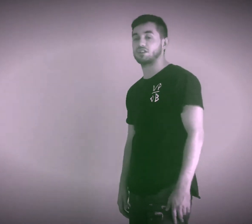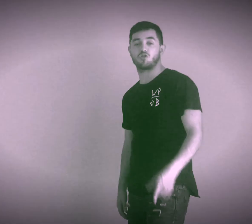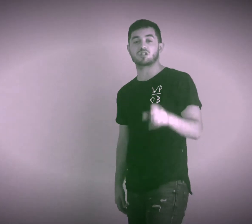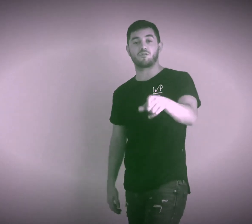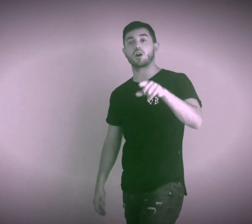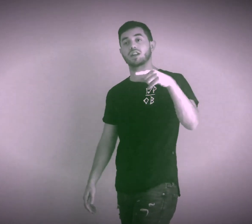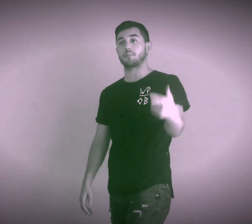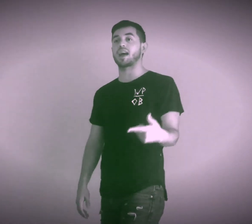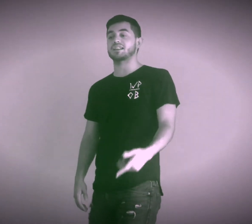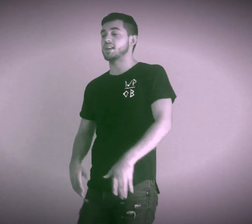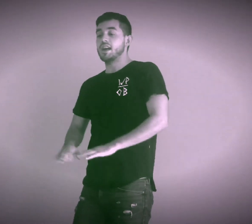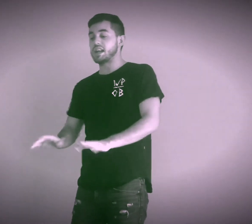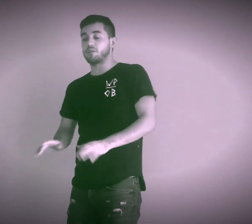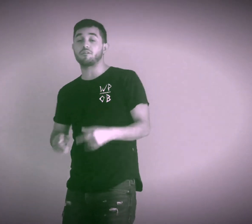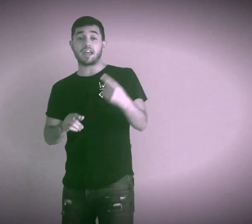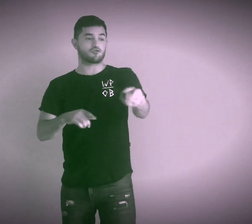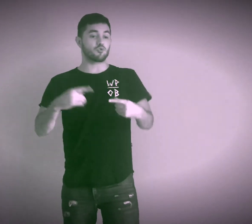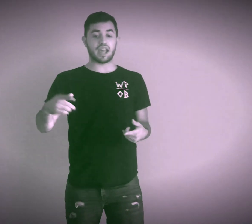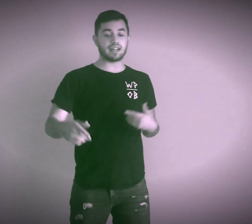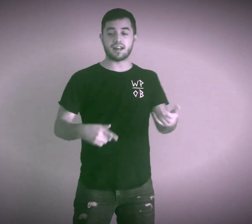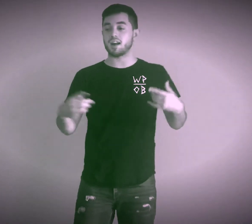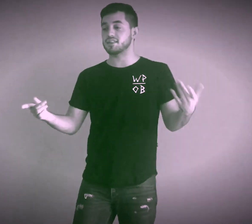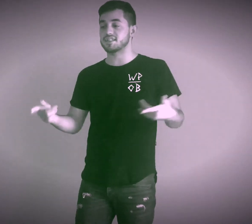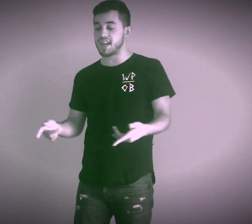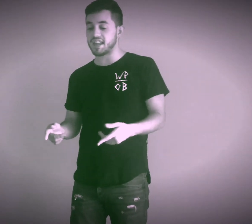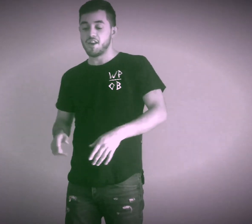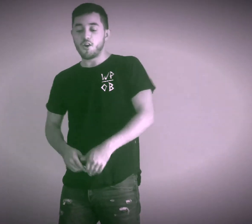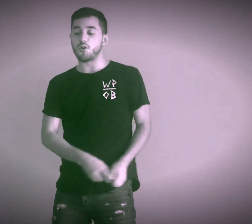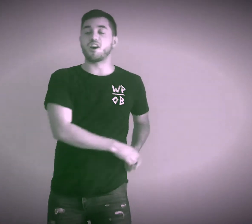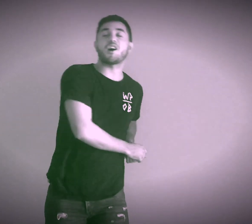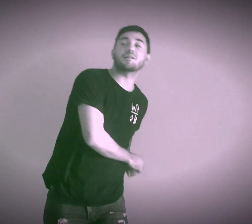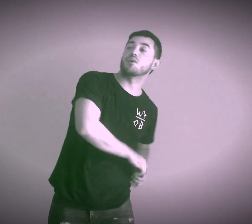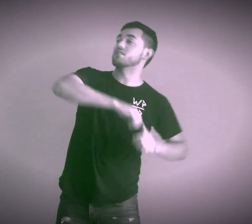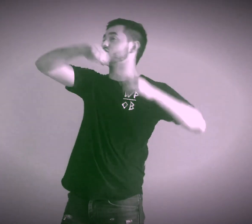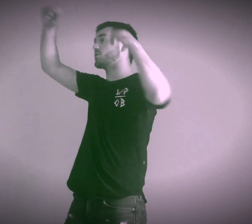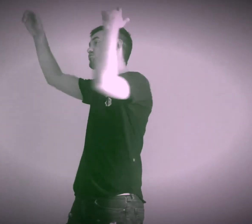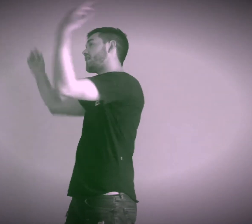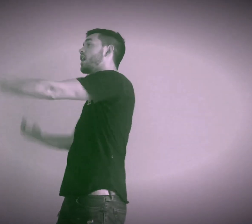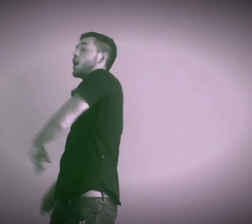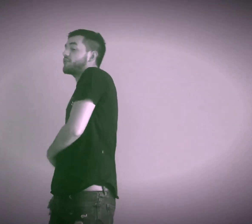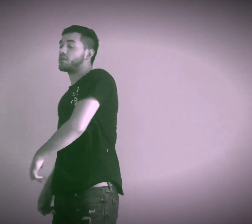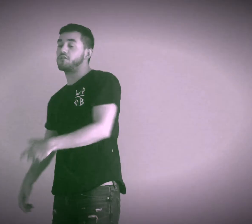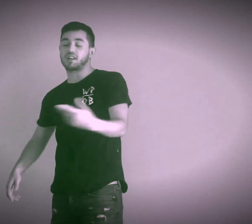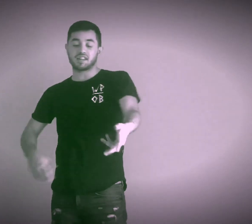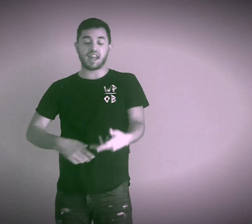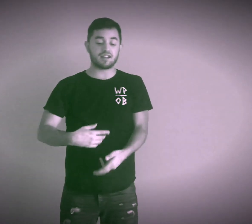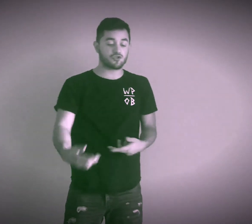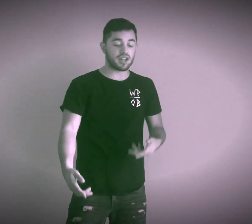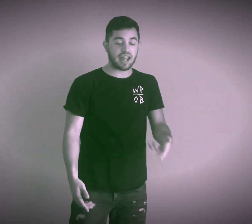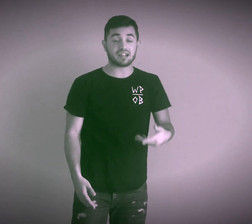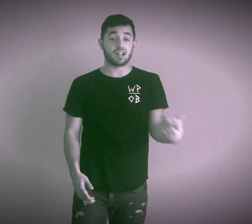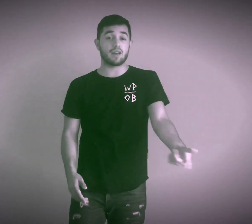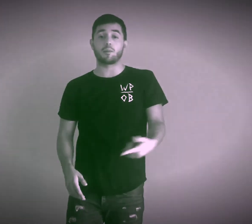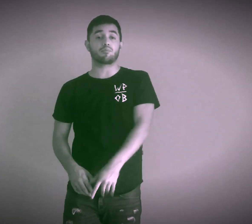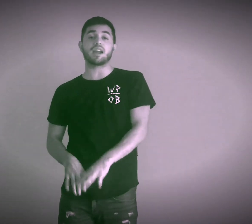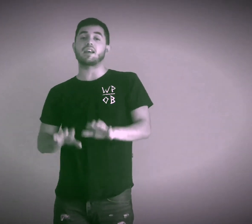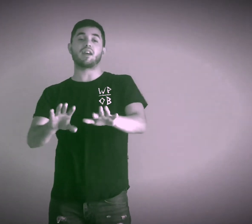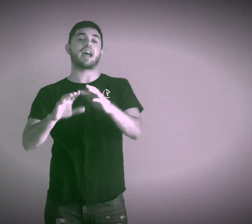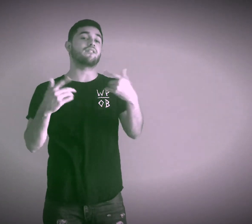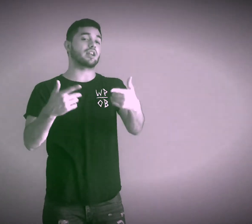That's Chris Farley, I'm nice Never fake, Drew Kane and I undertake All the Hardy brothers jump straight off of the fuckin' cage Straight gas, I never break, never have and